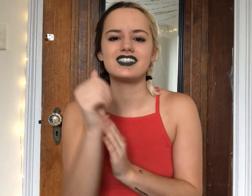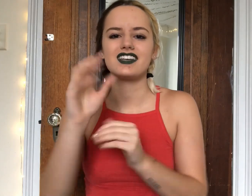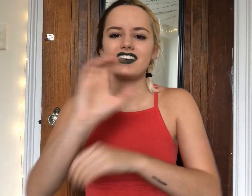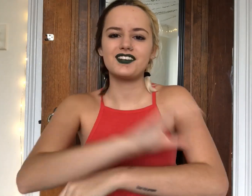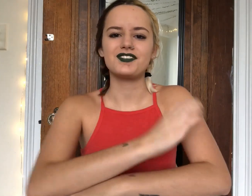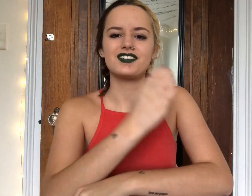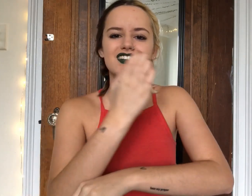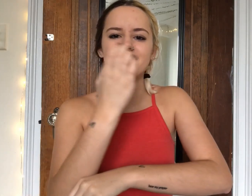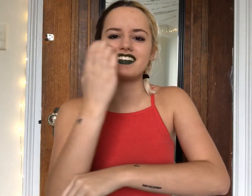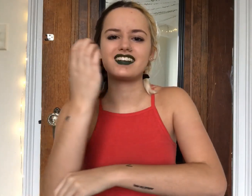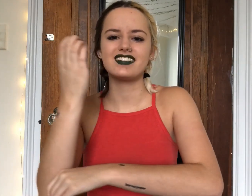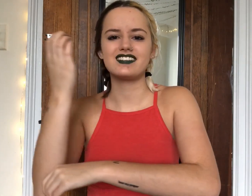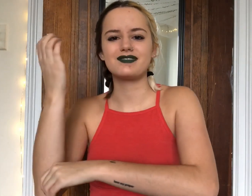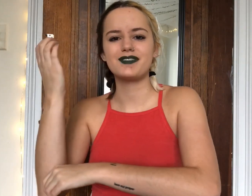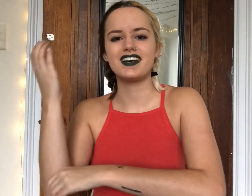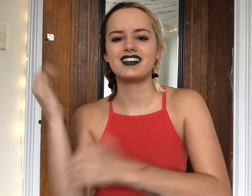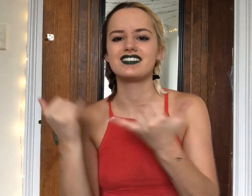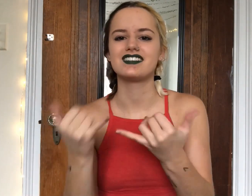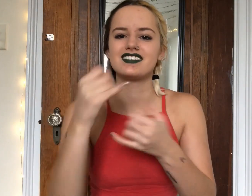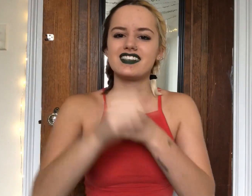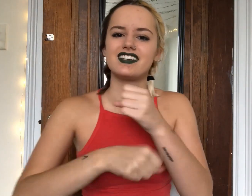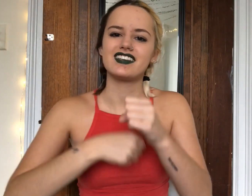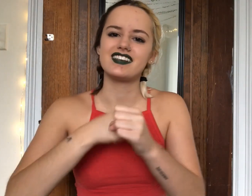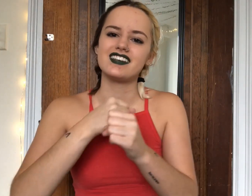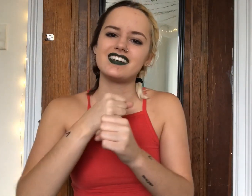Christmas Is Here